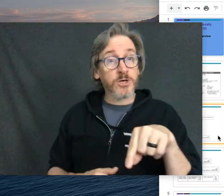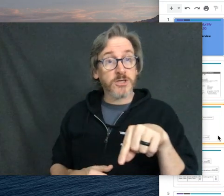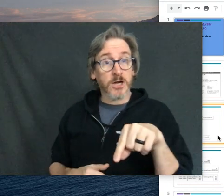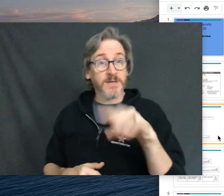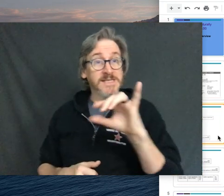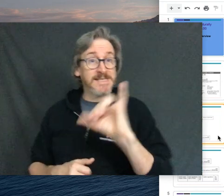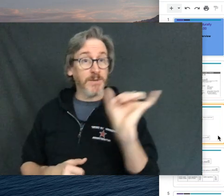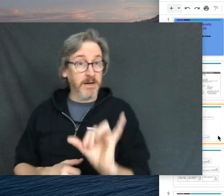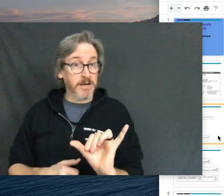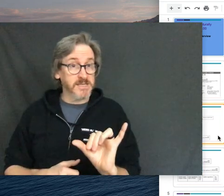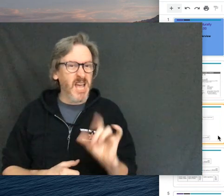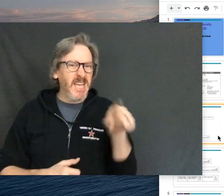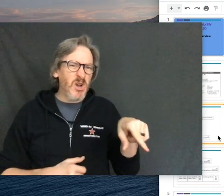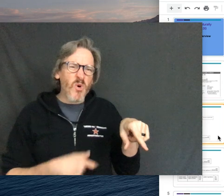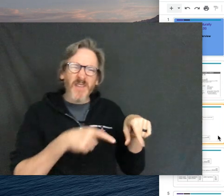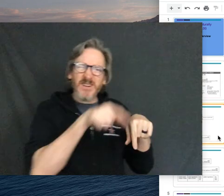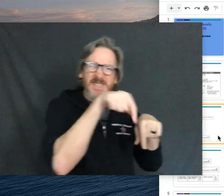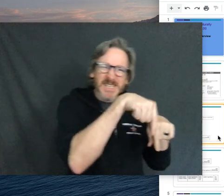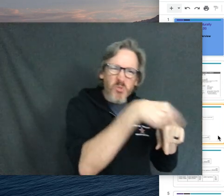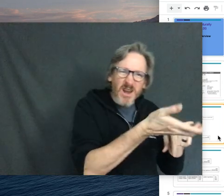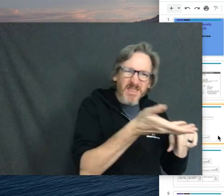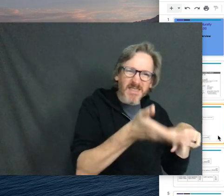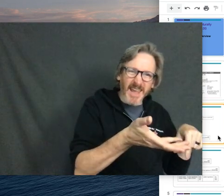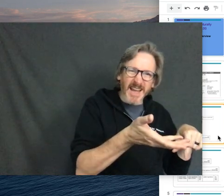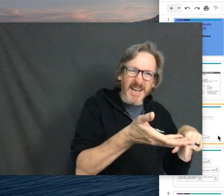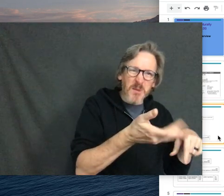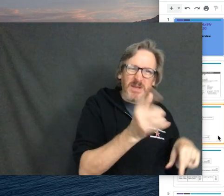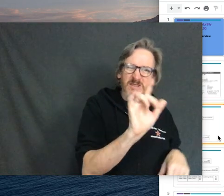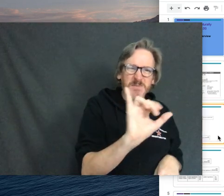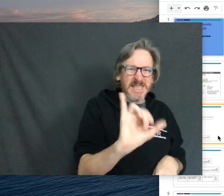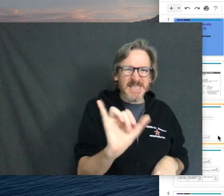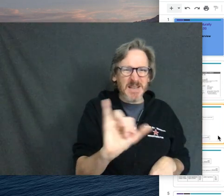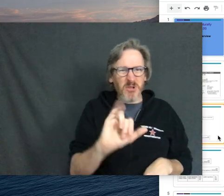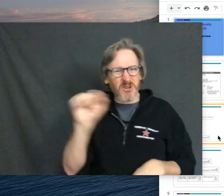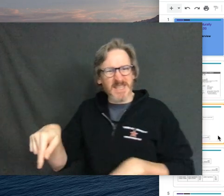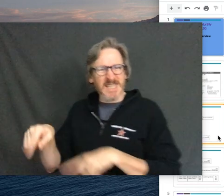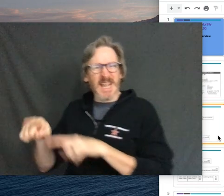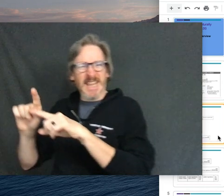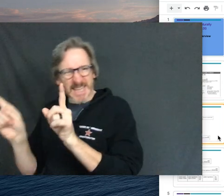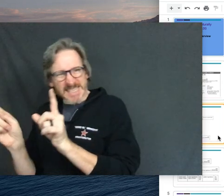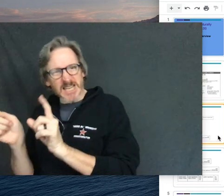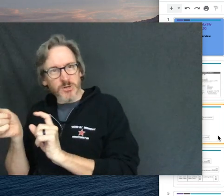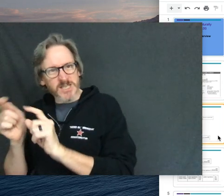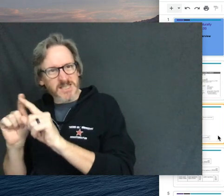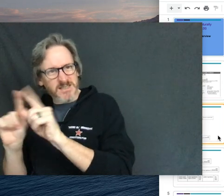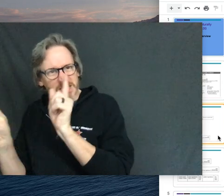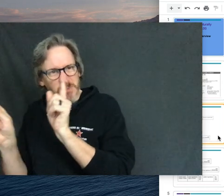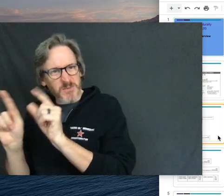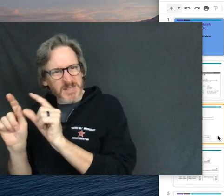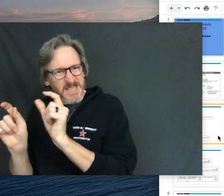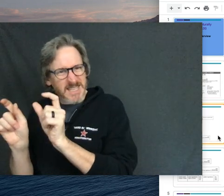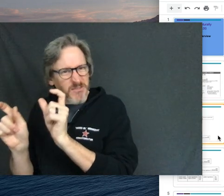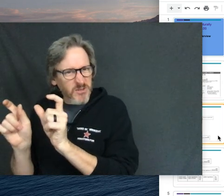Also, we're going to talk about similarities. You know, there's this one thing, but there's something similar that's like this and you just explain what the difference